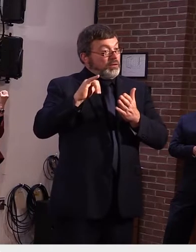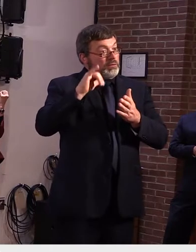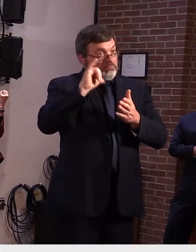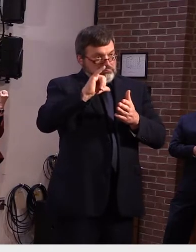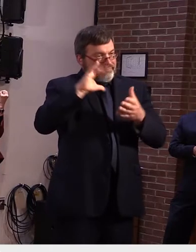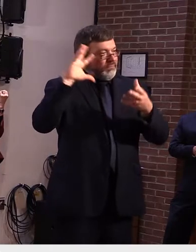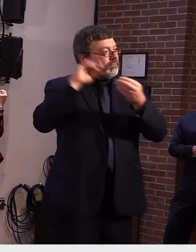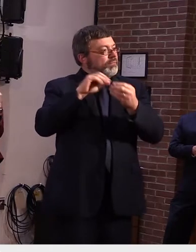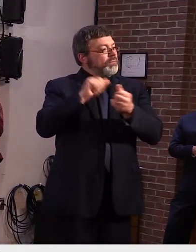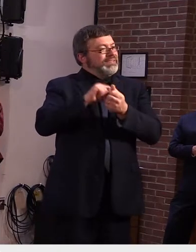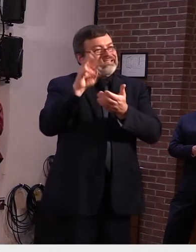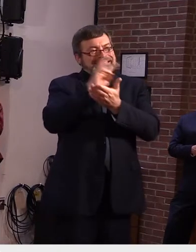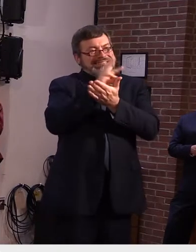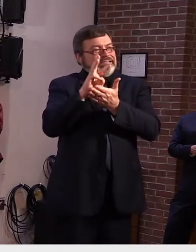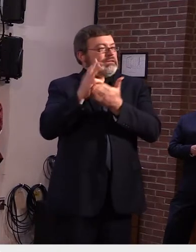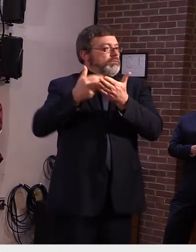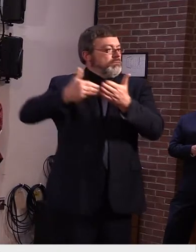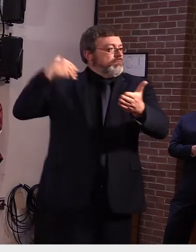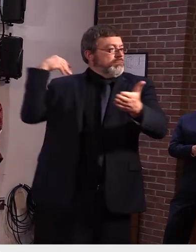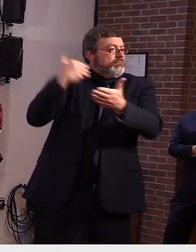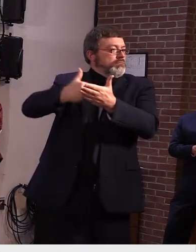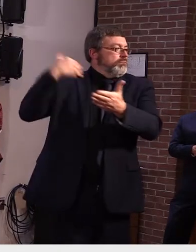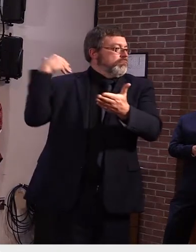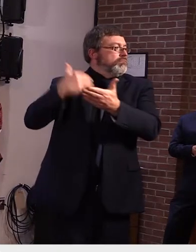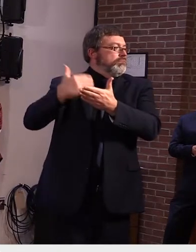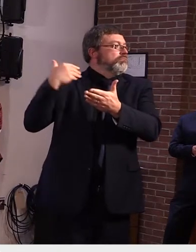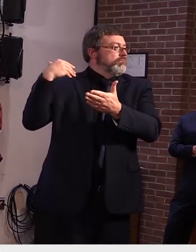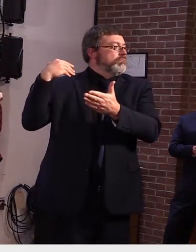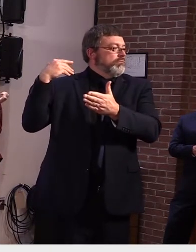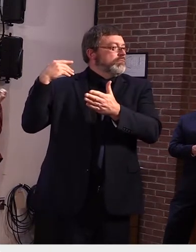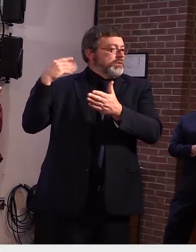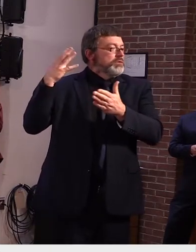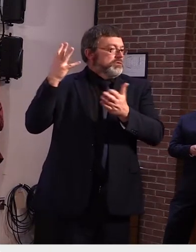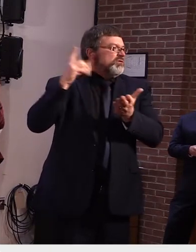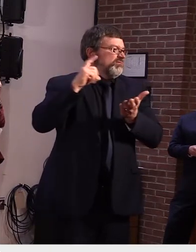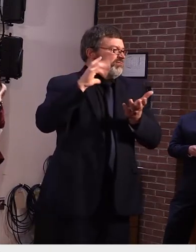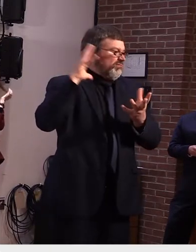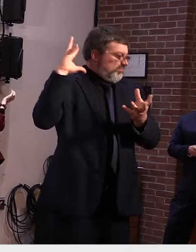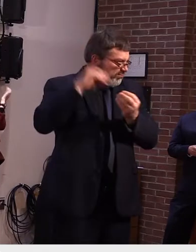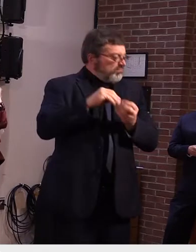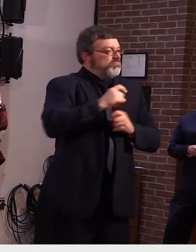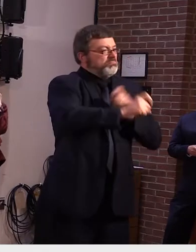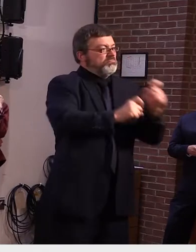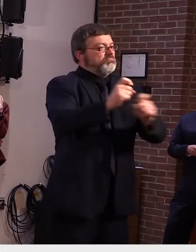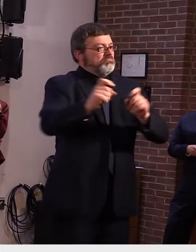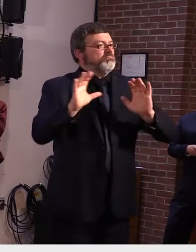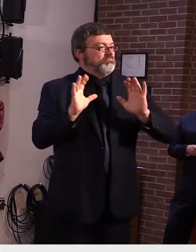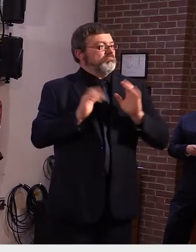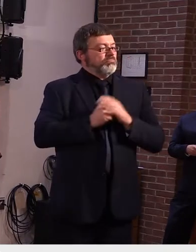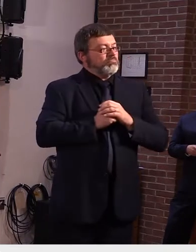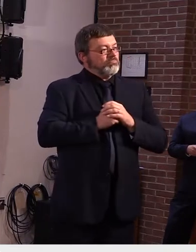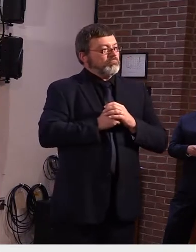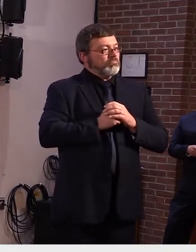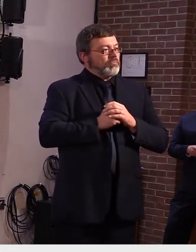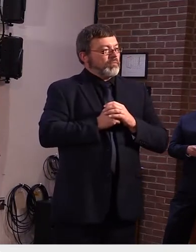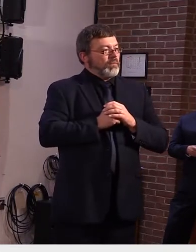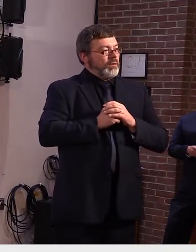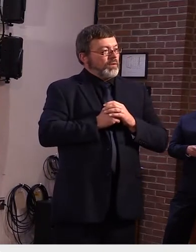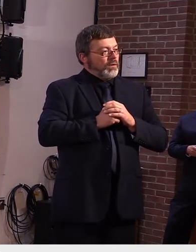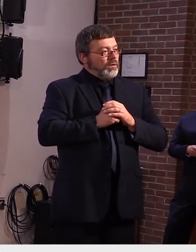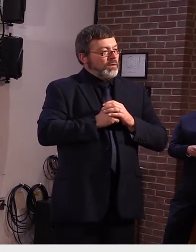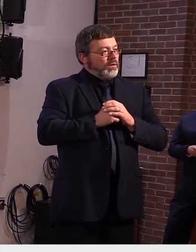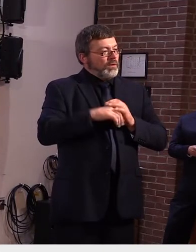continue to issue benefits um out of that program for anybody who either comes through the door or is processed through the